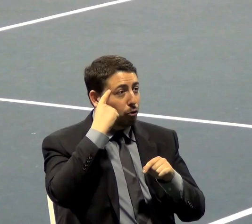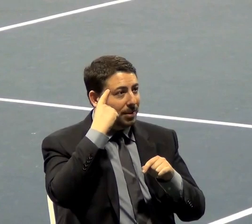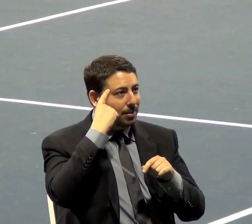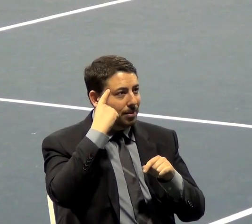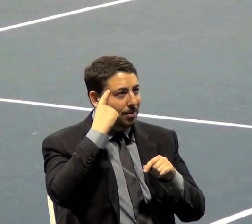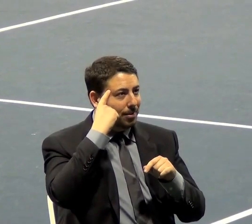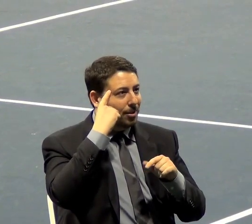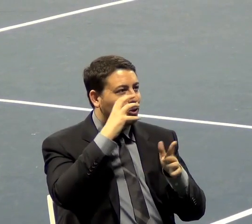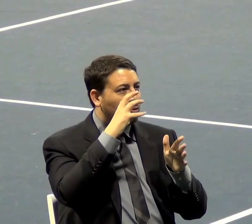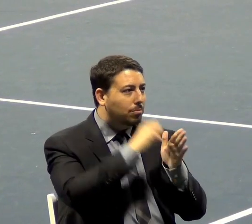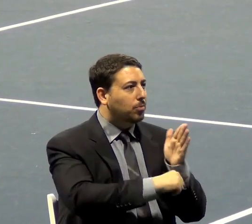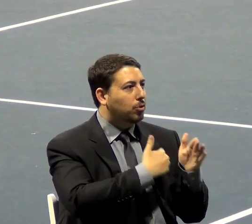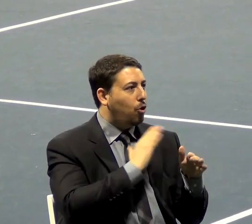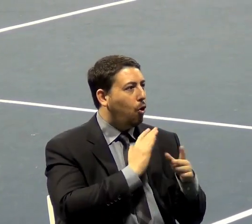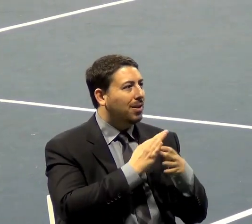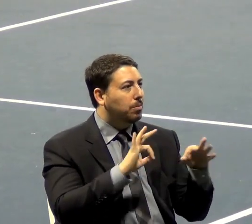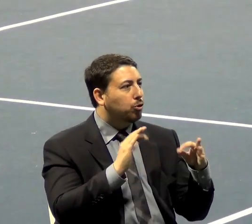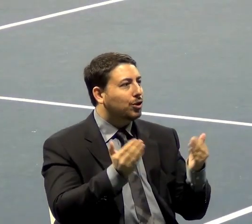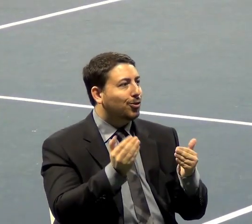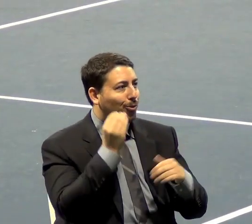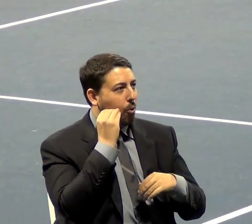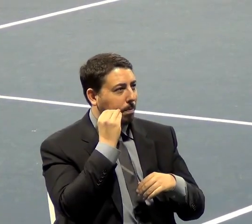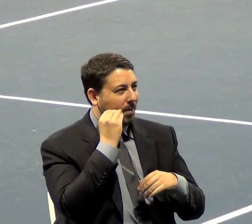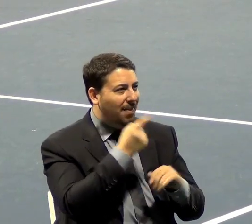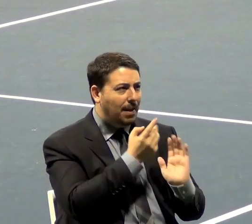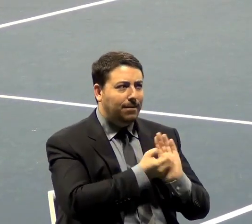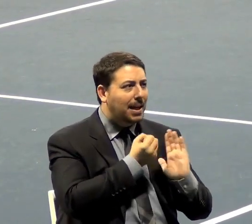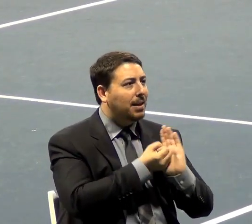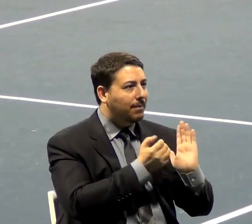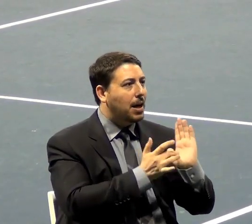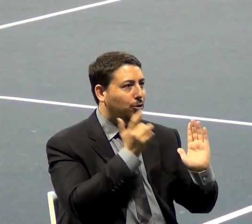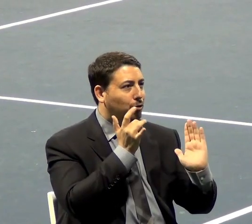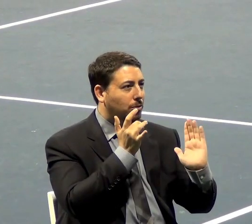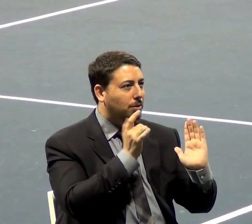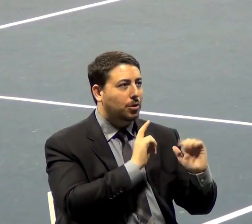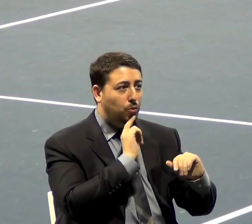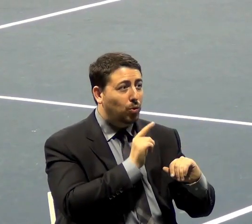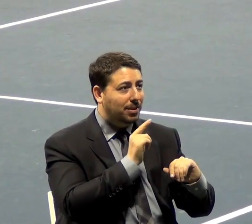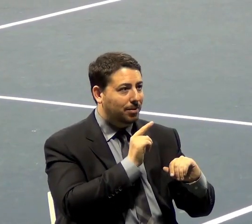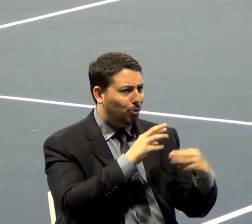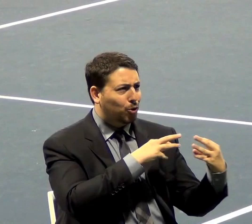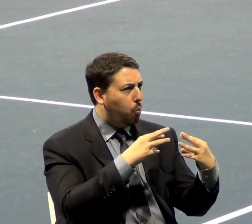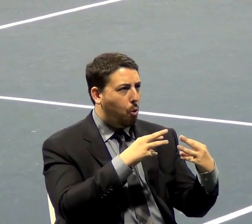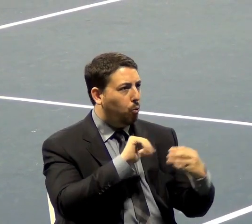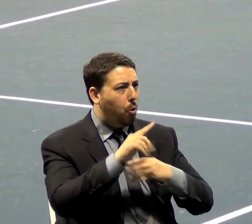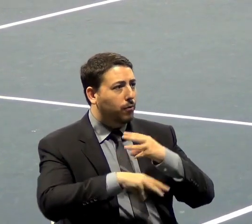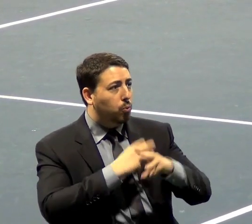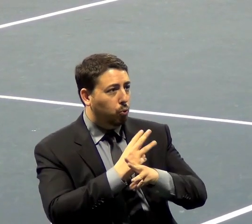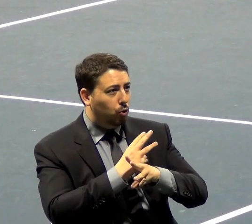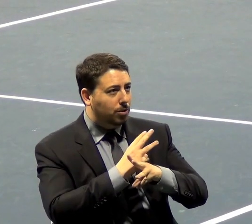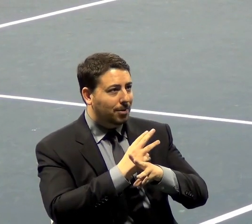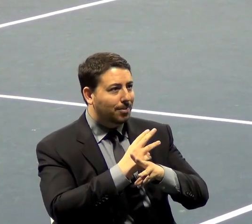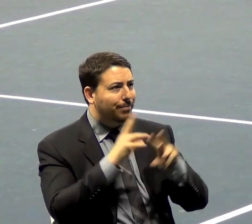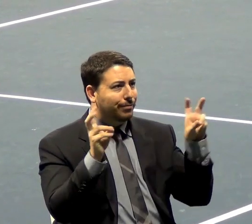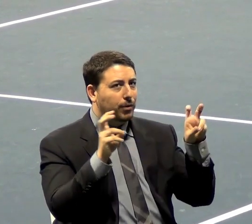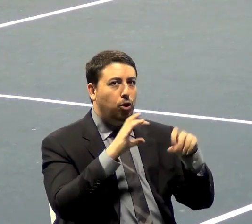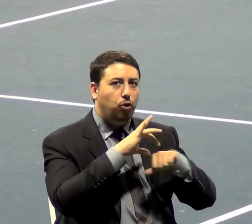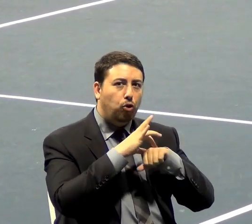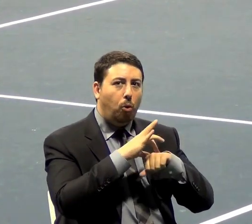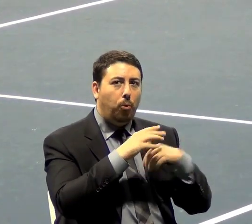have taken this advantage. We're in a war. It's a pervasive war around the world. It's a global war on terrorism. Terrorism is